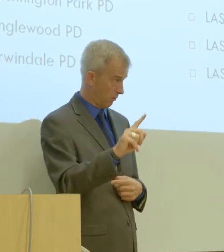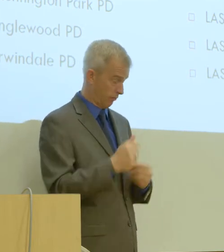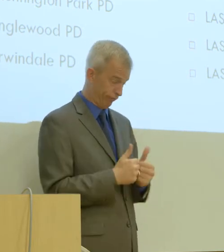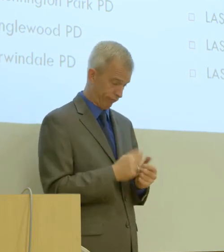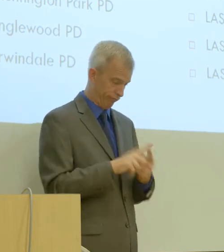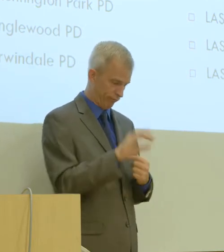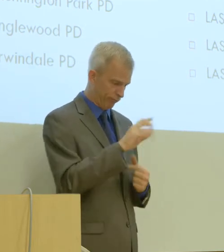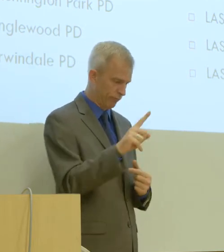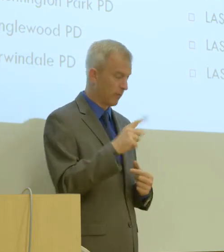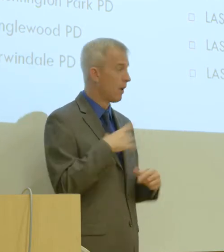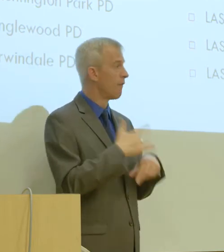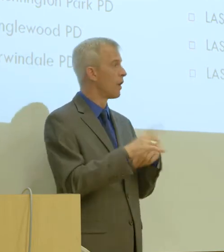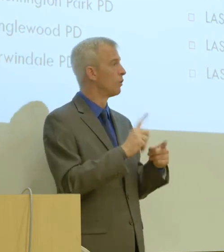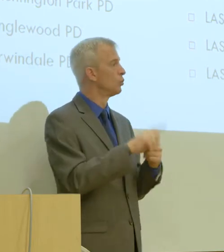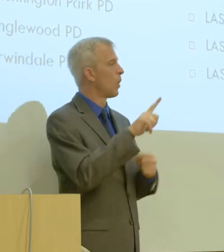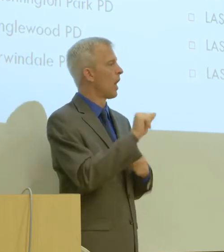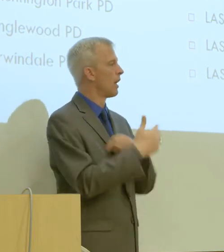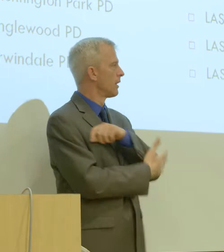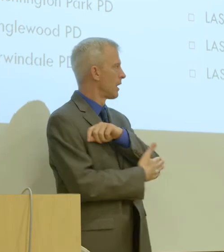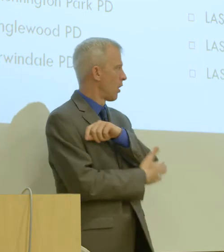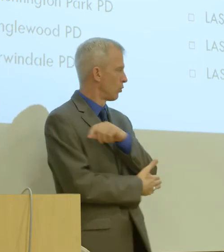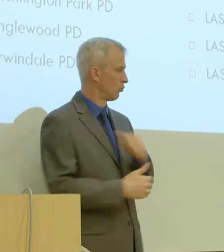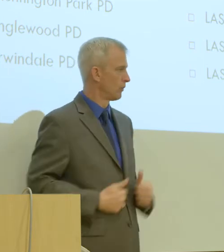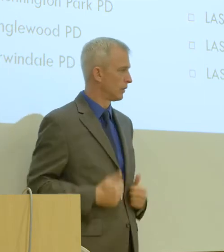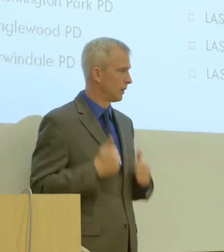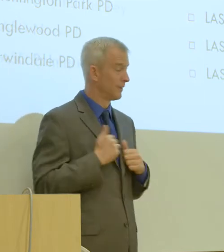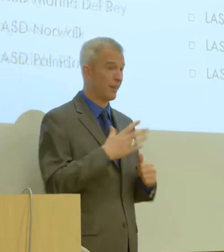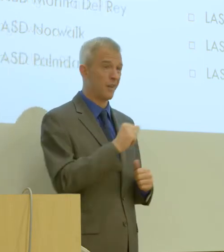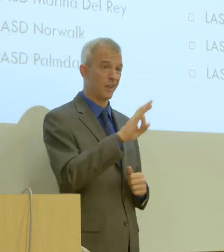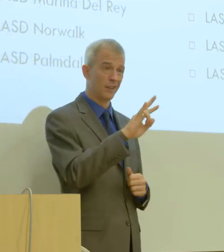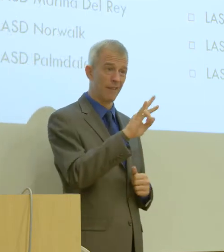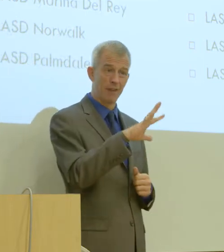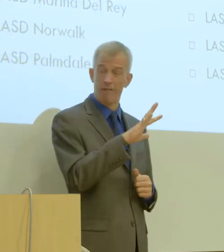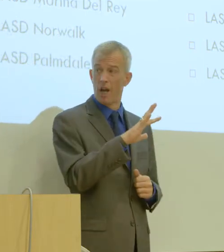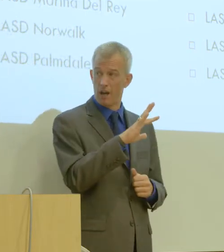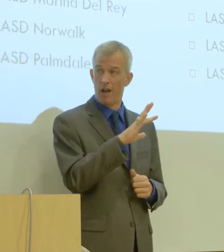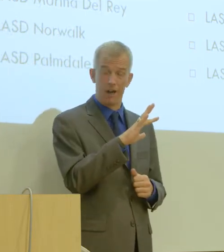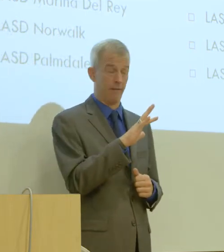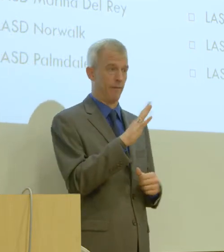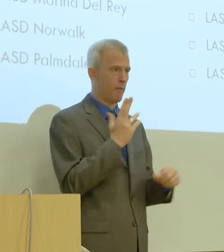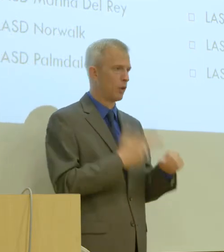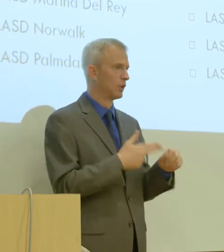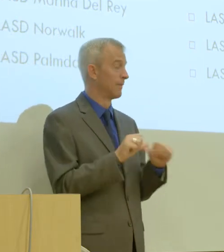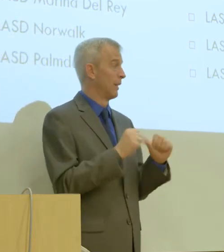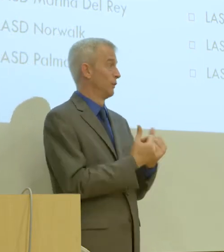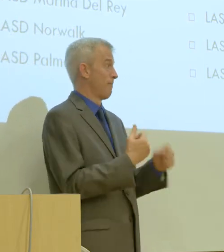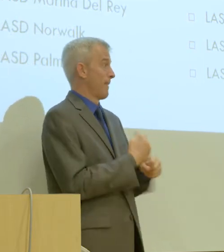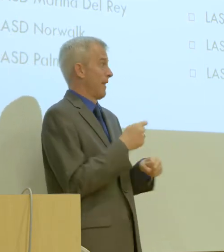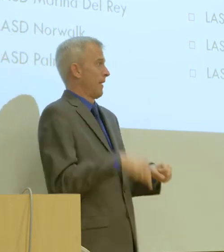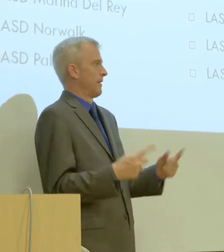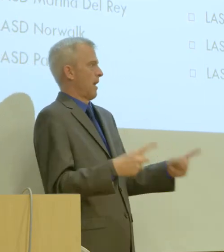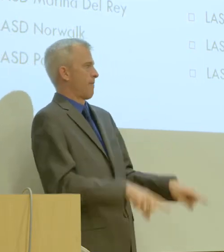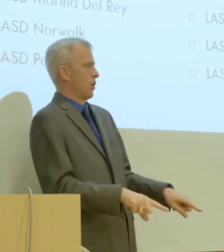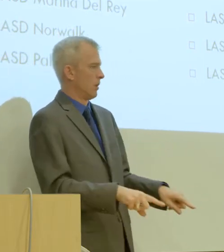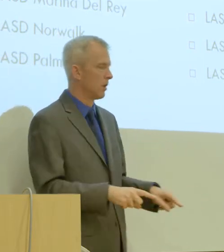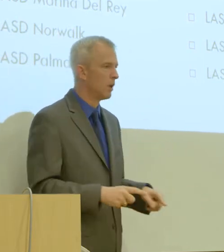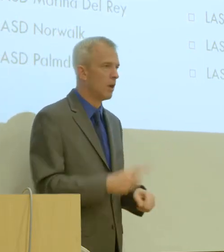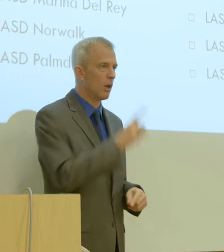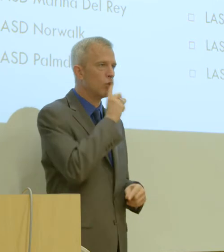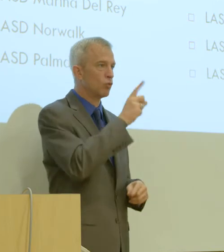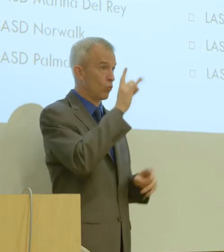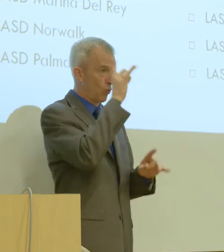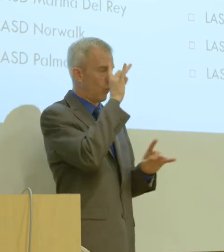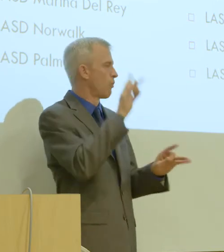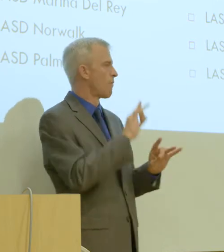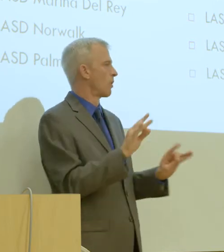the residents of L.A. County and the 75 participating agencies to make this happen is truly remarkable